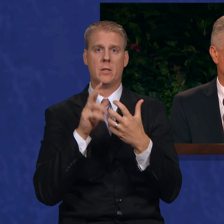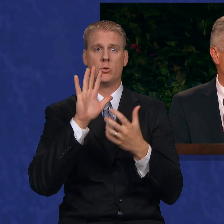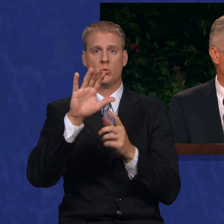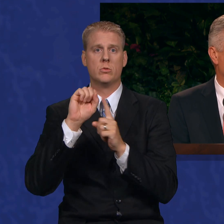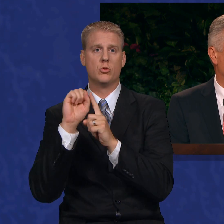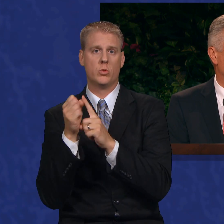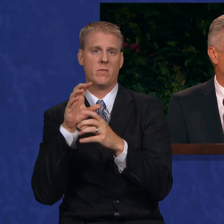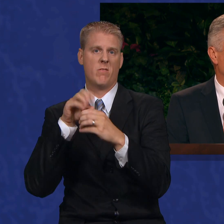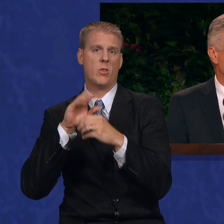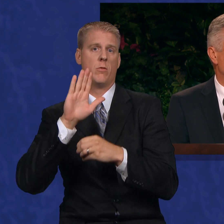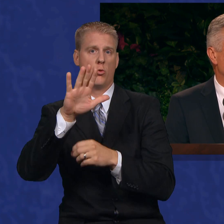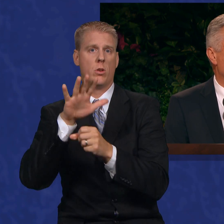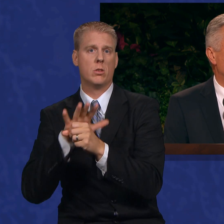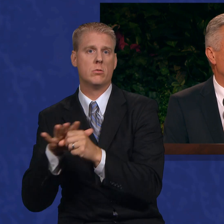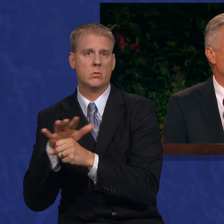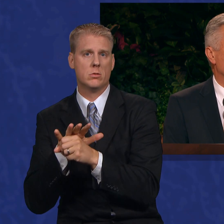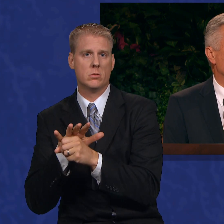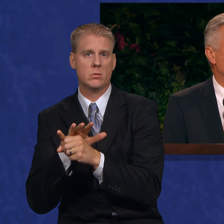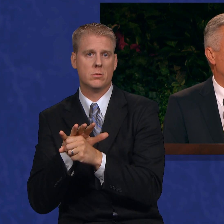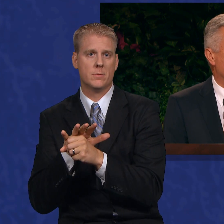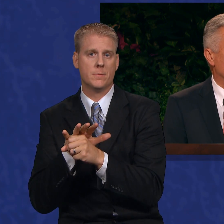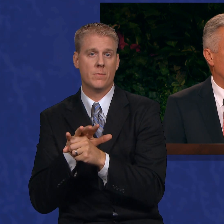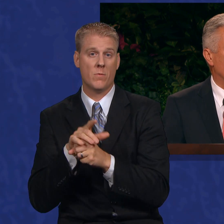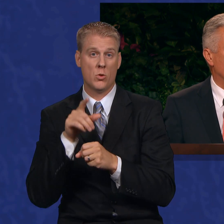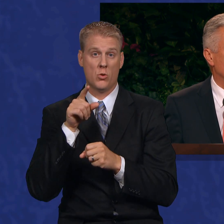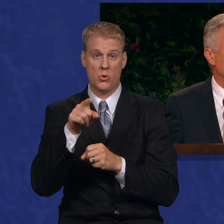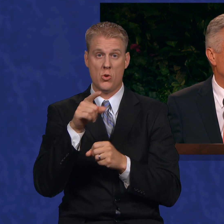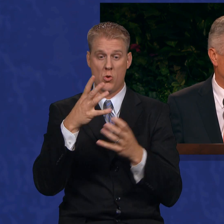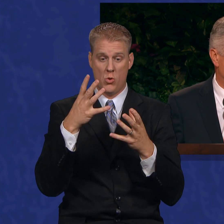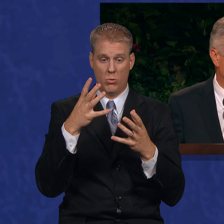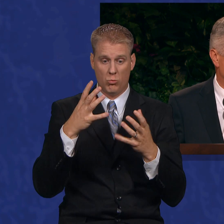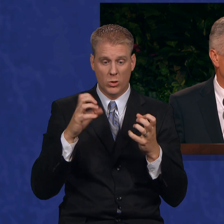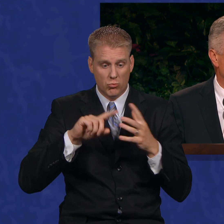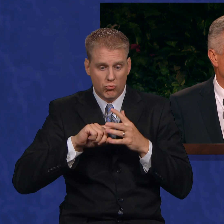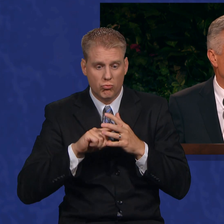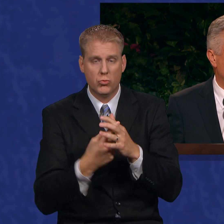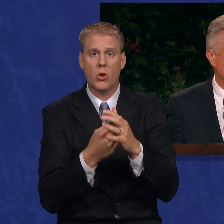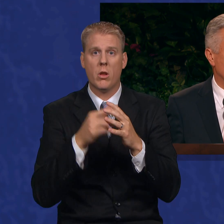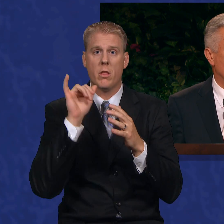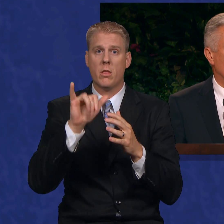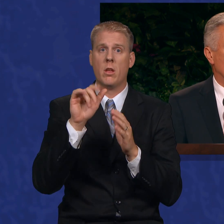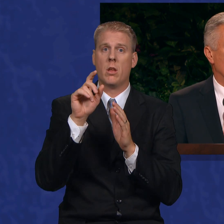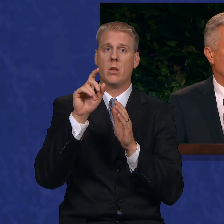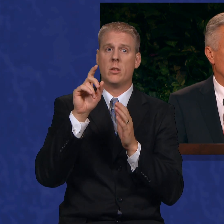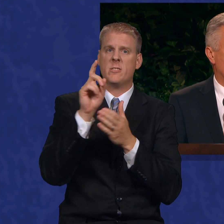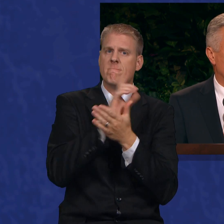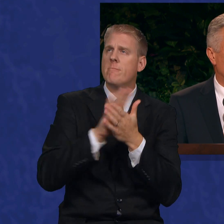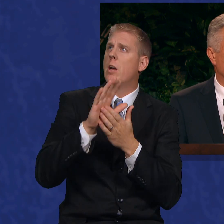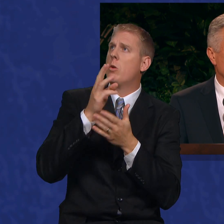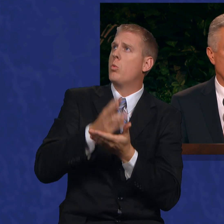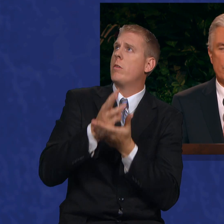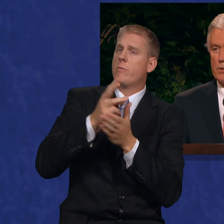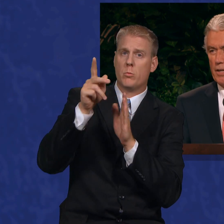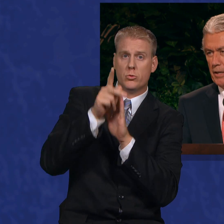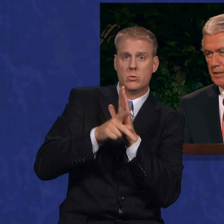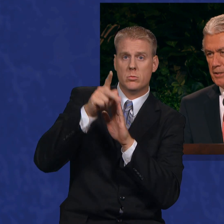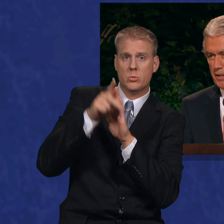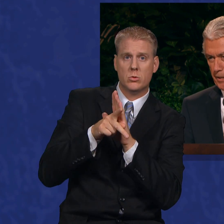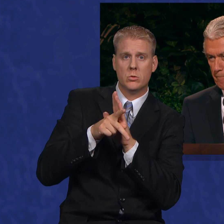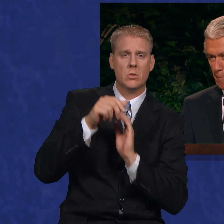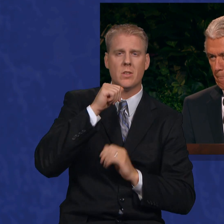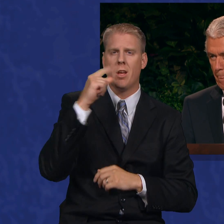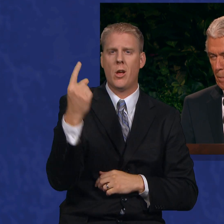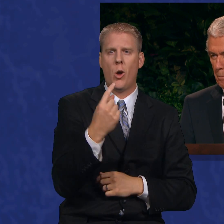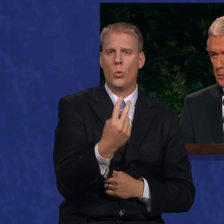area. To implement divine welfare principles, you need not look always to Salt Lake